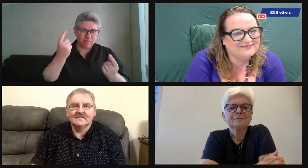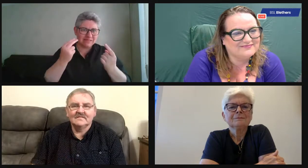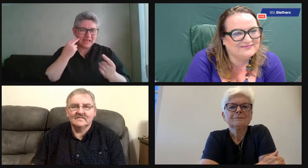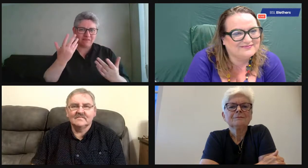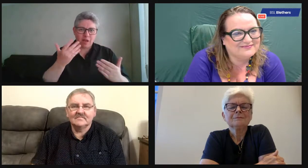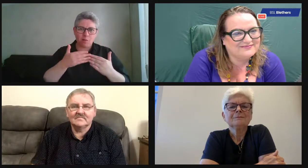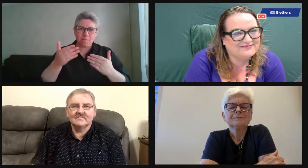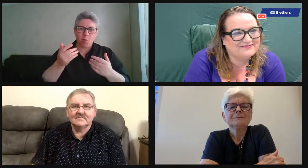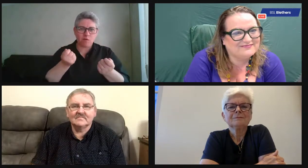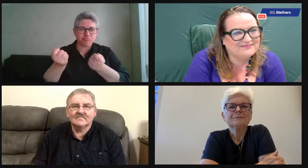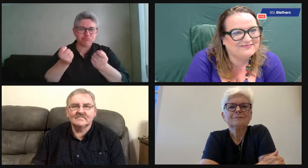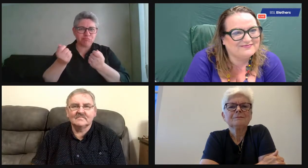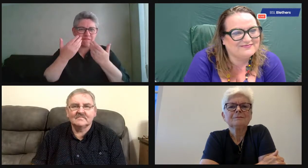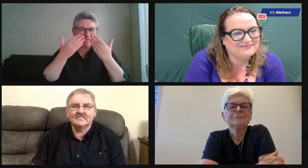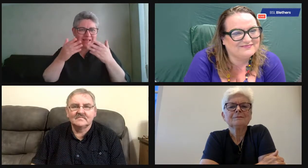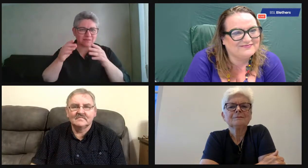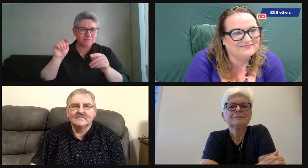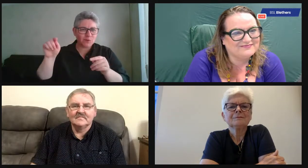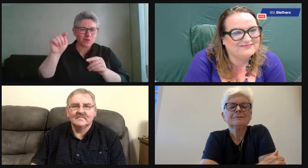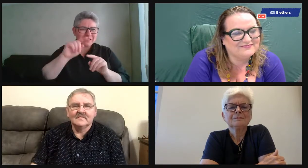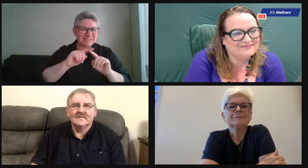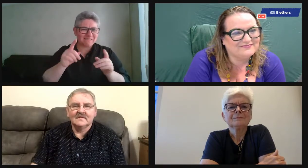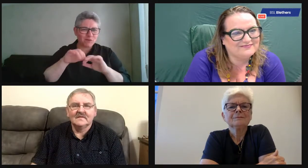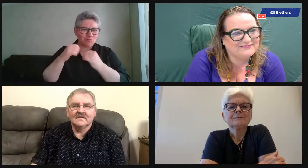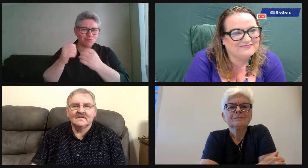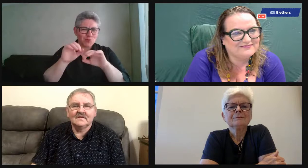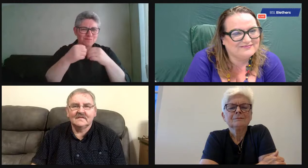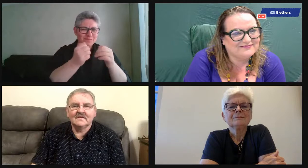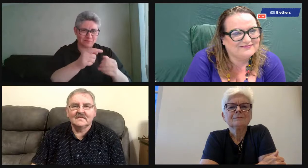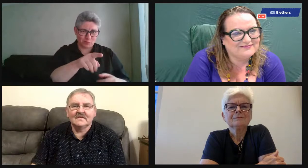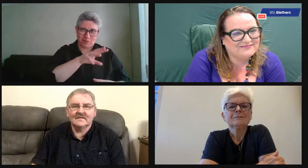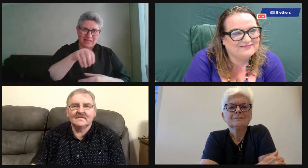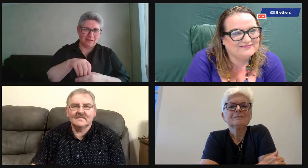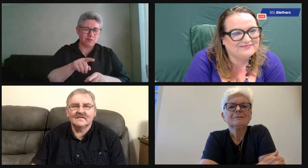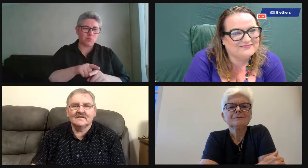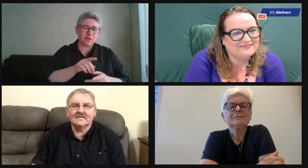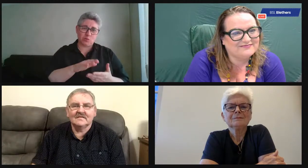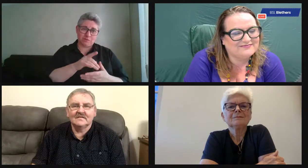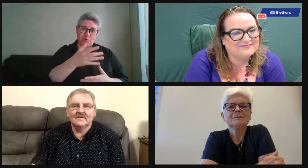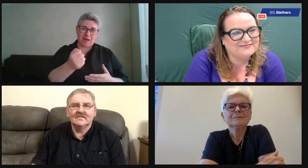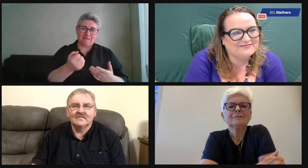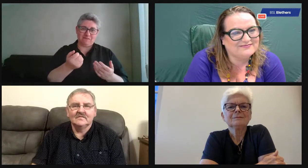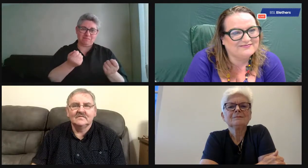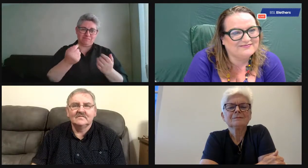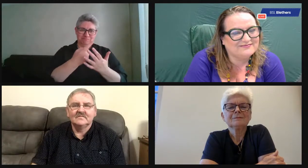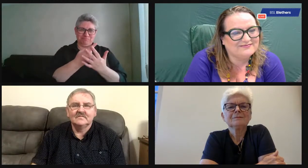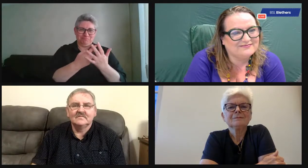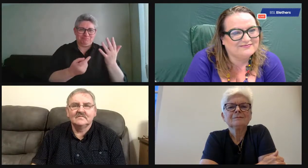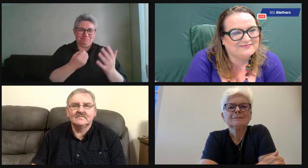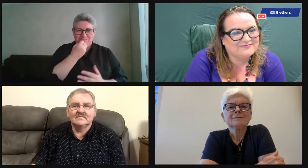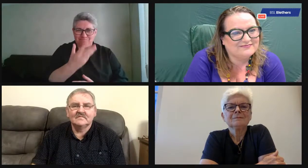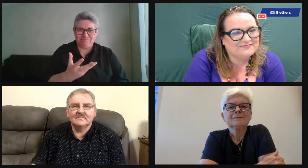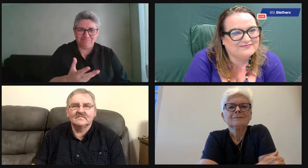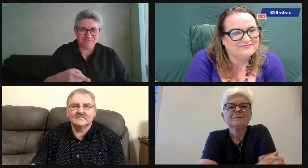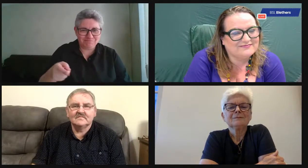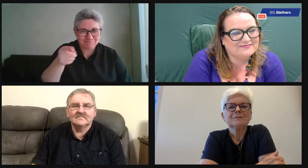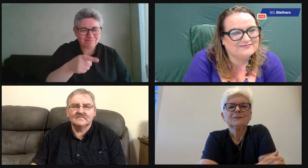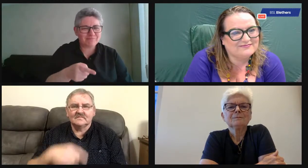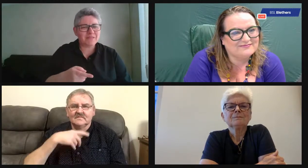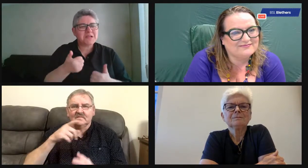really, isn't it? Yeah. You know, a lot of deaf people getting more and more involved kind of convening groups on Facebook and